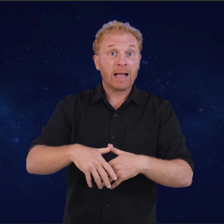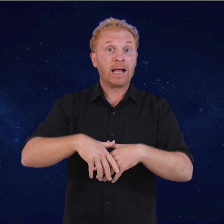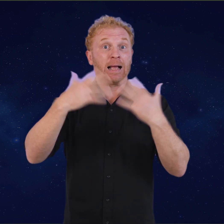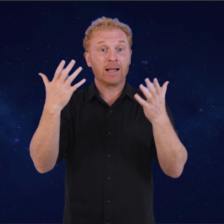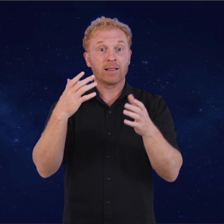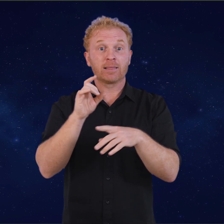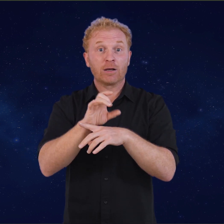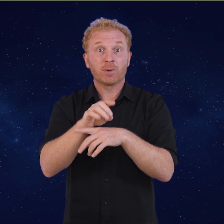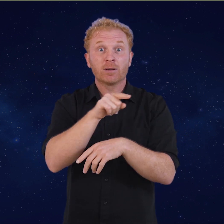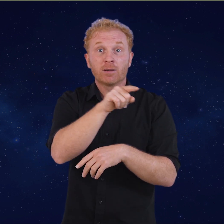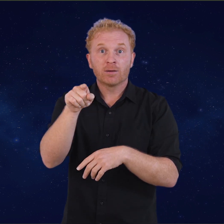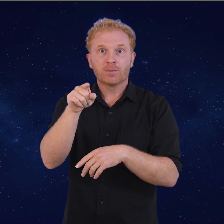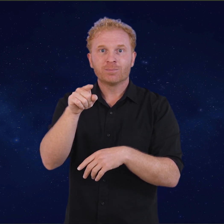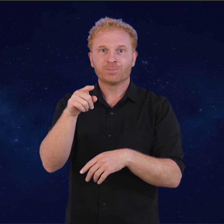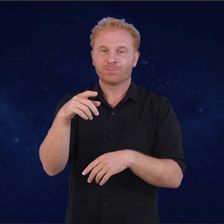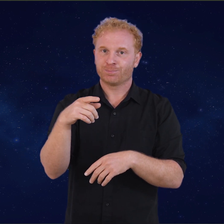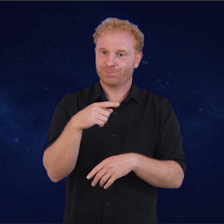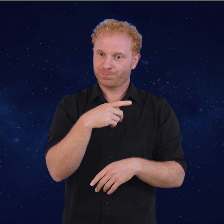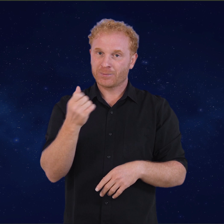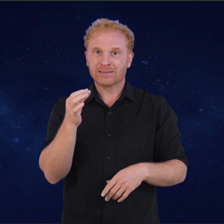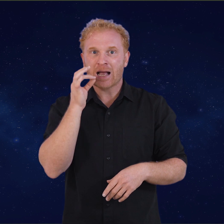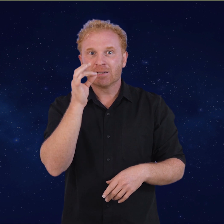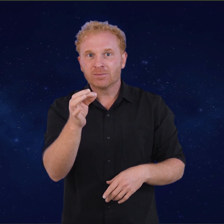and any therapist you may request to help you.